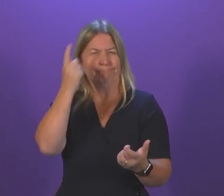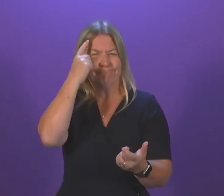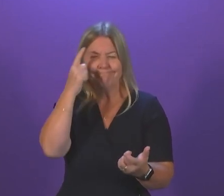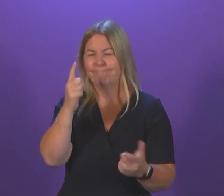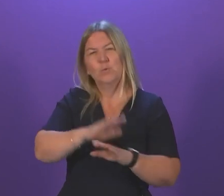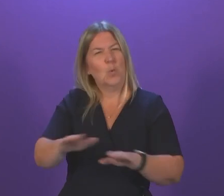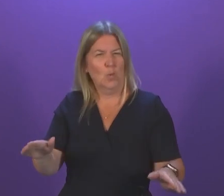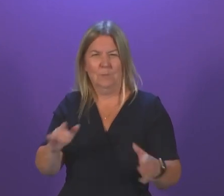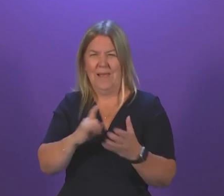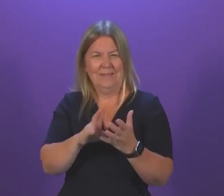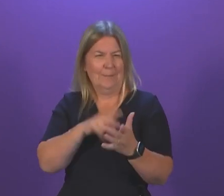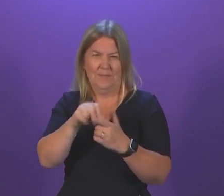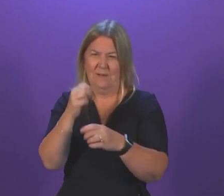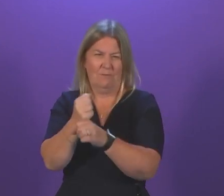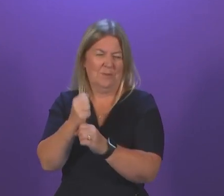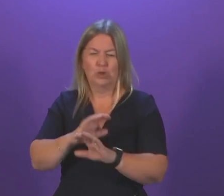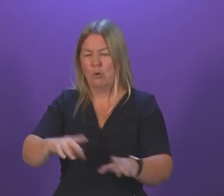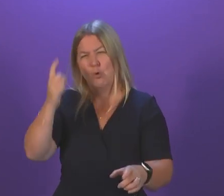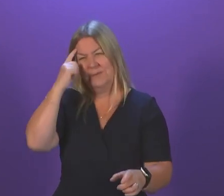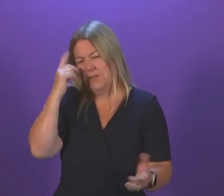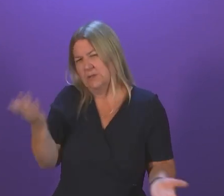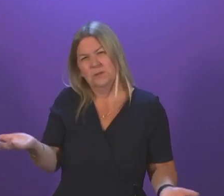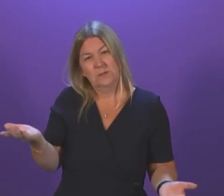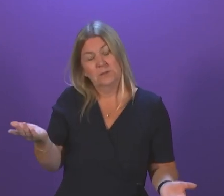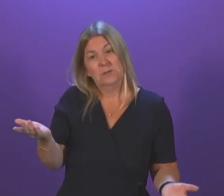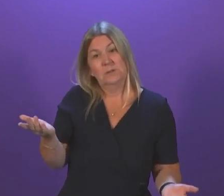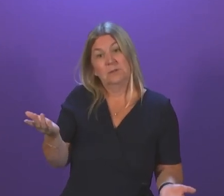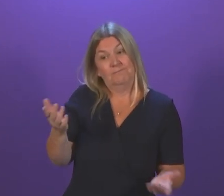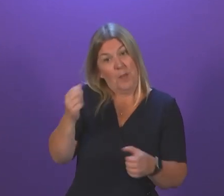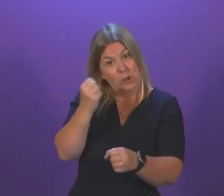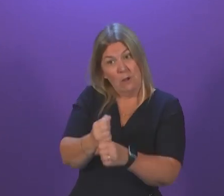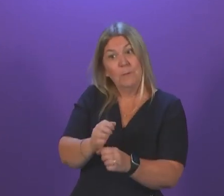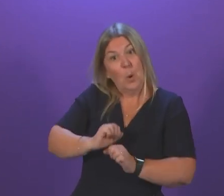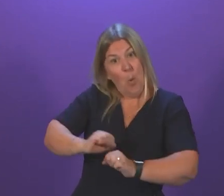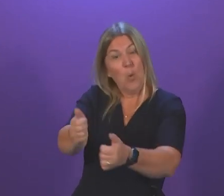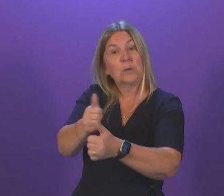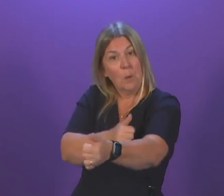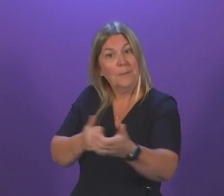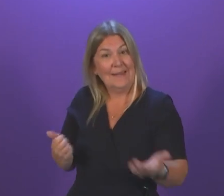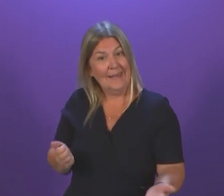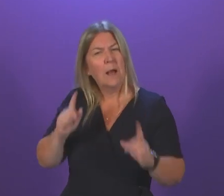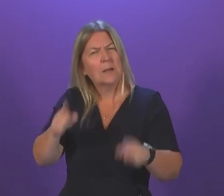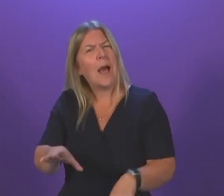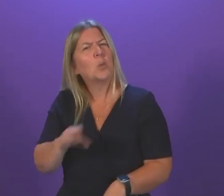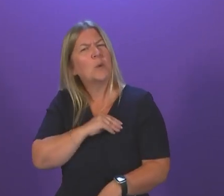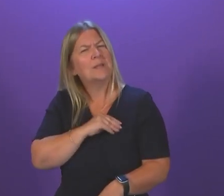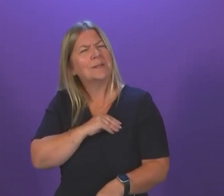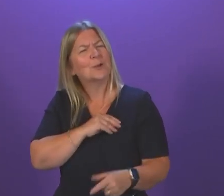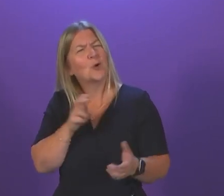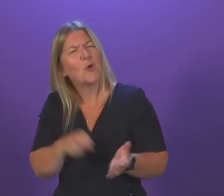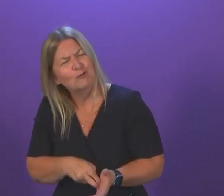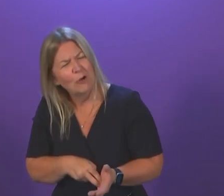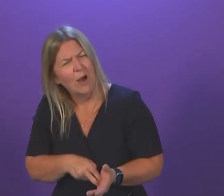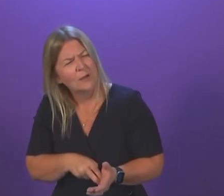SNP government. That a Scottish government-owned company can't win a Scottish government contract to build ships